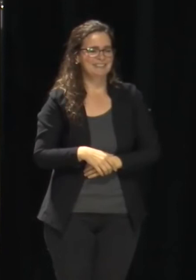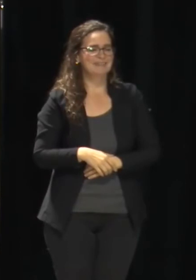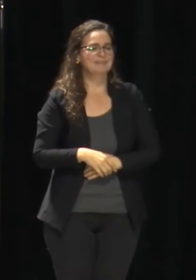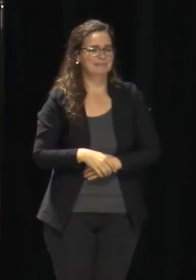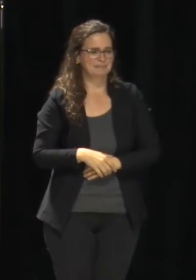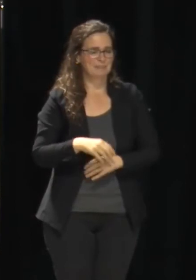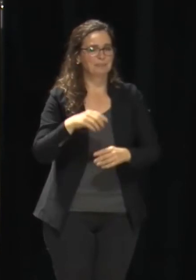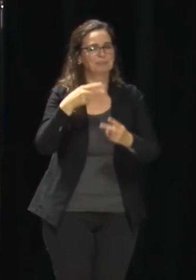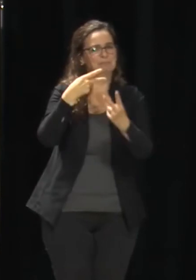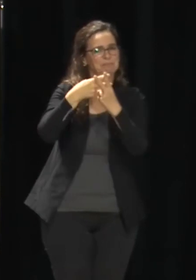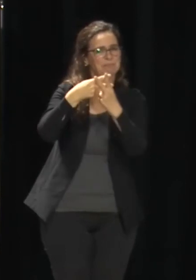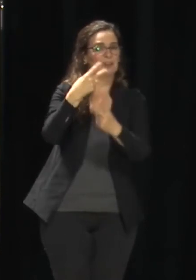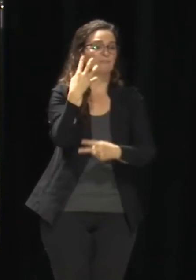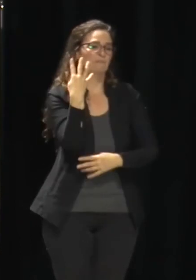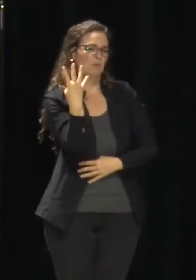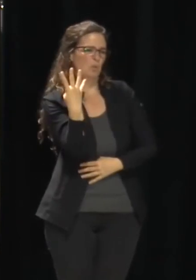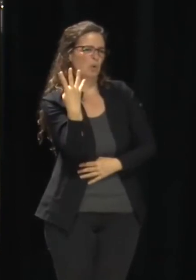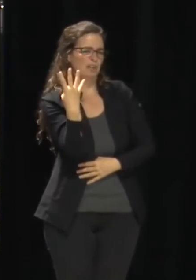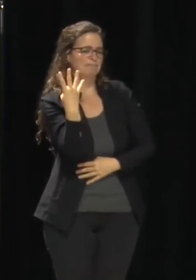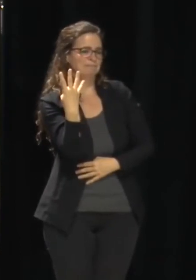them, a parent and or a guardian.